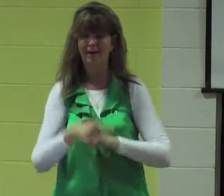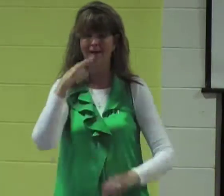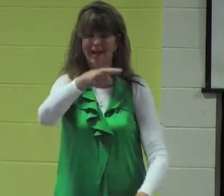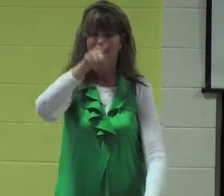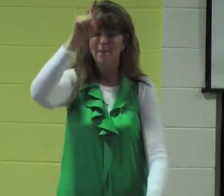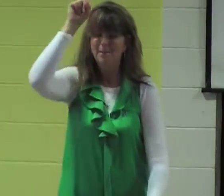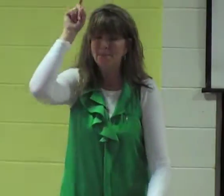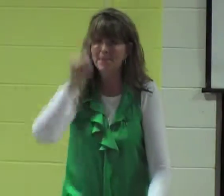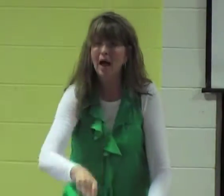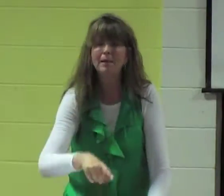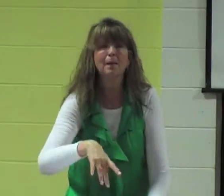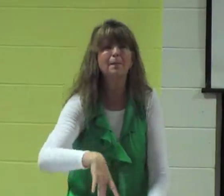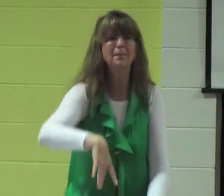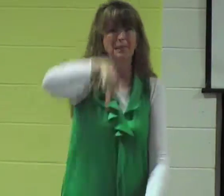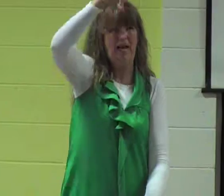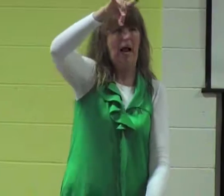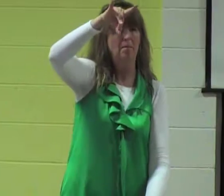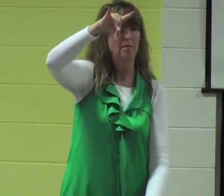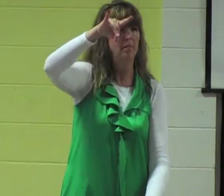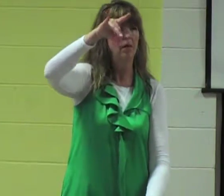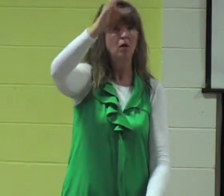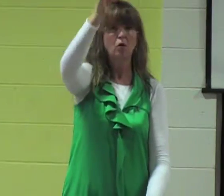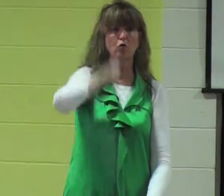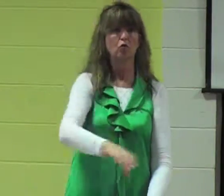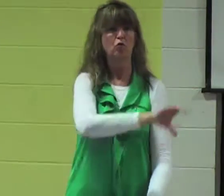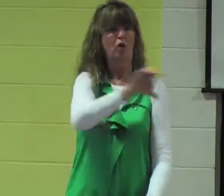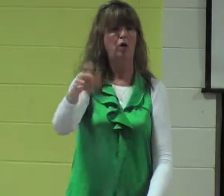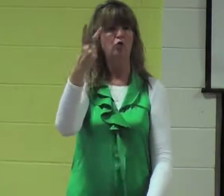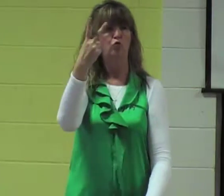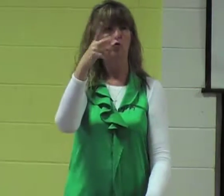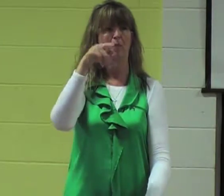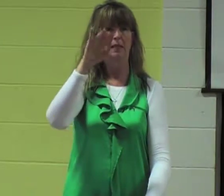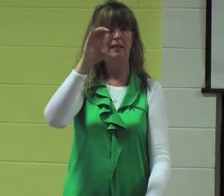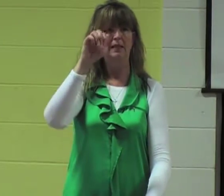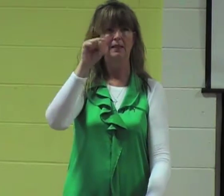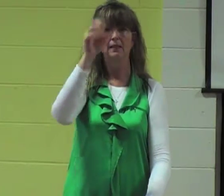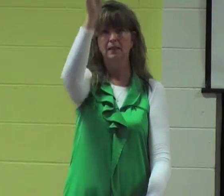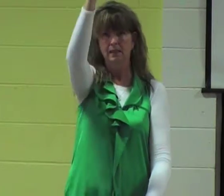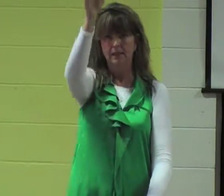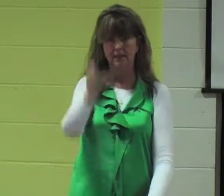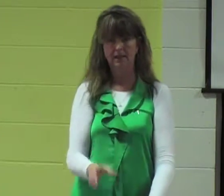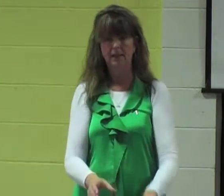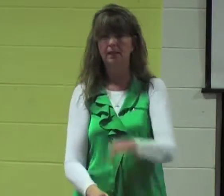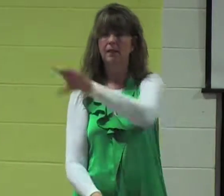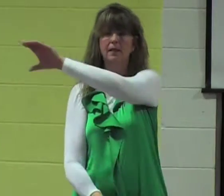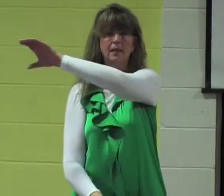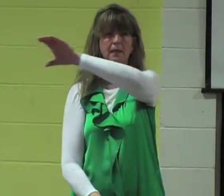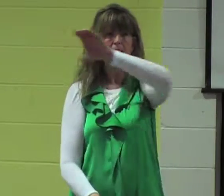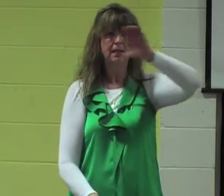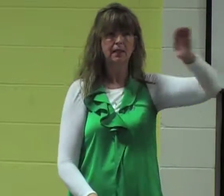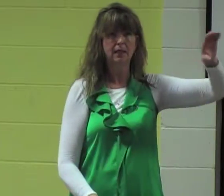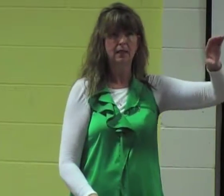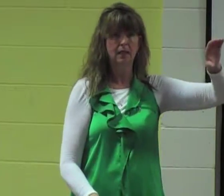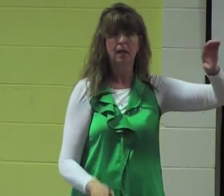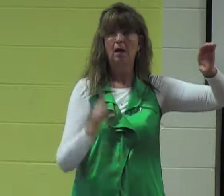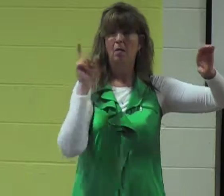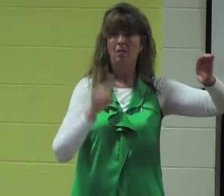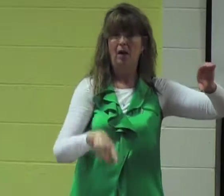who were sentenced to die by crucifixion were required to carry at least part of their cross. The